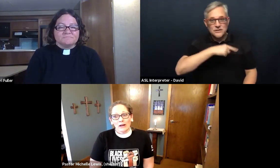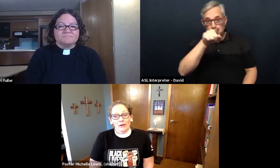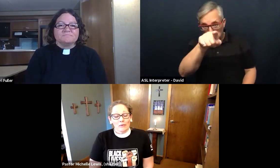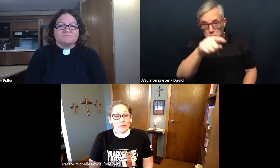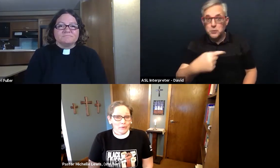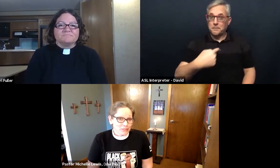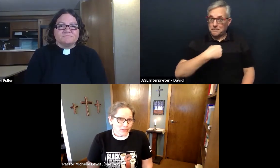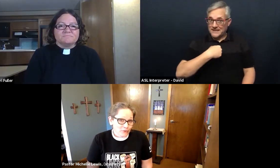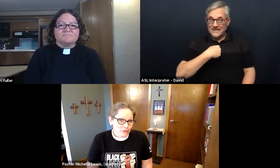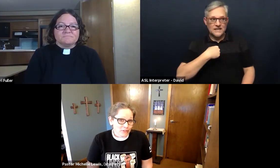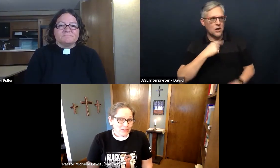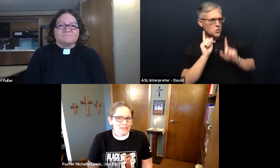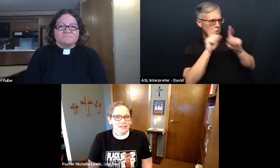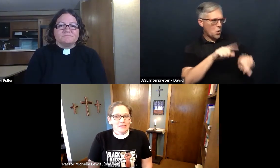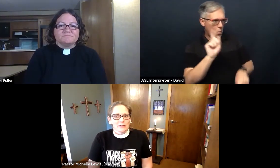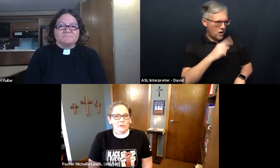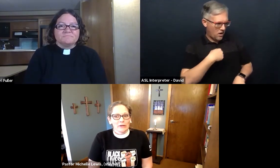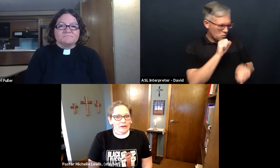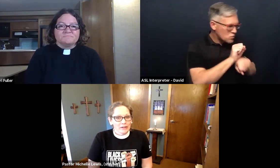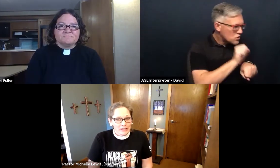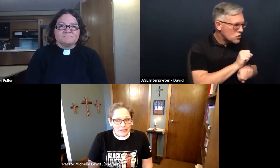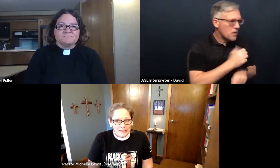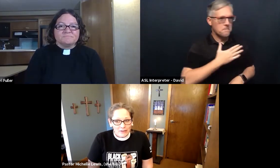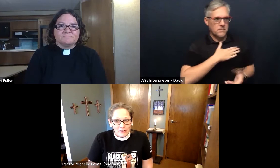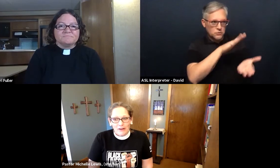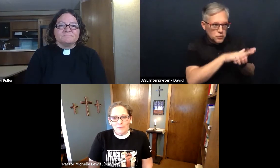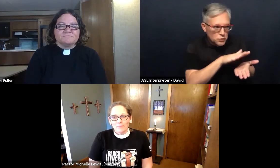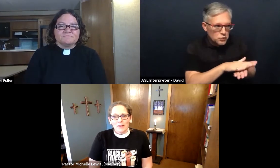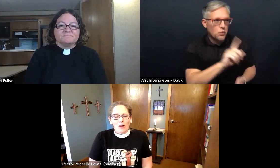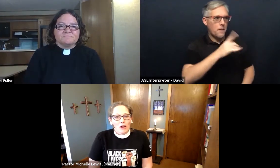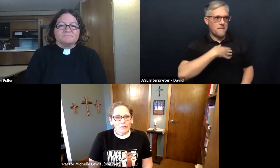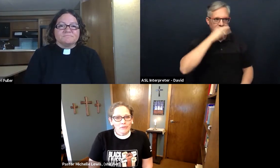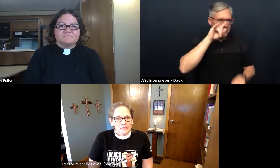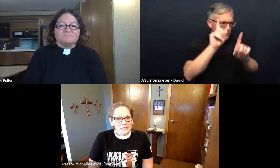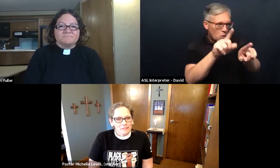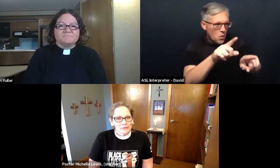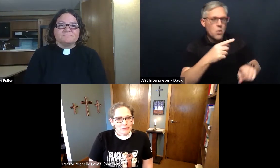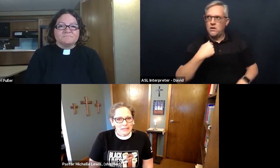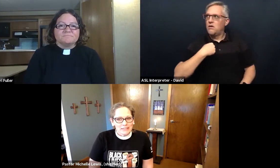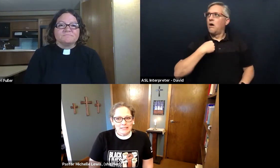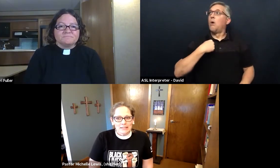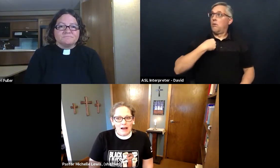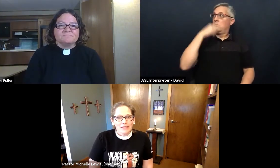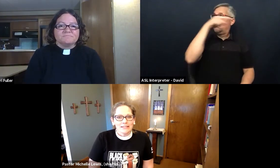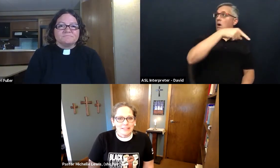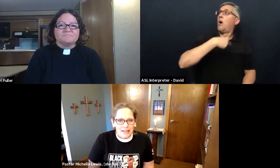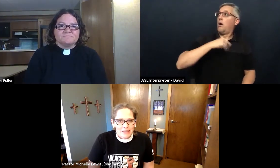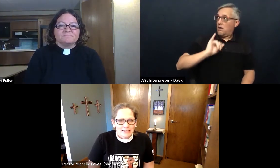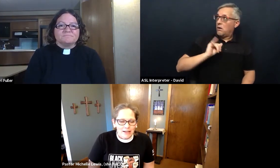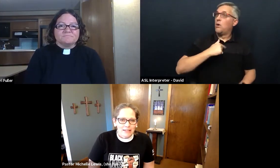we go to school where our kids are all of those different places God sends us